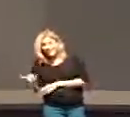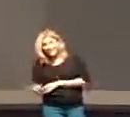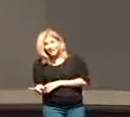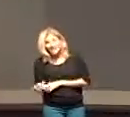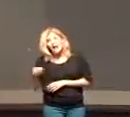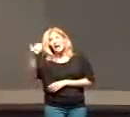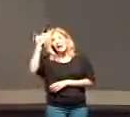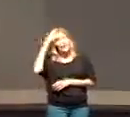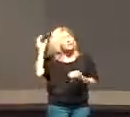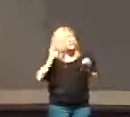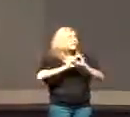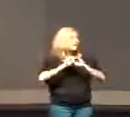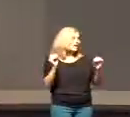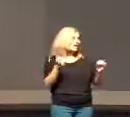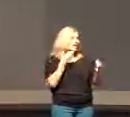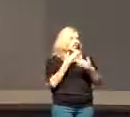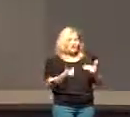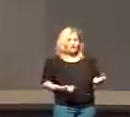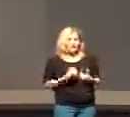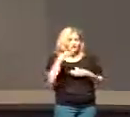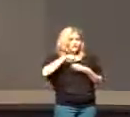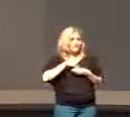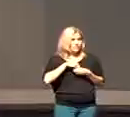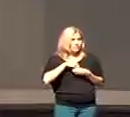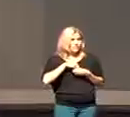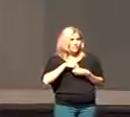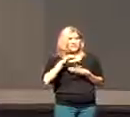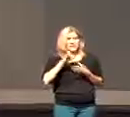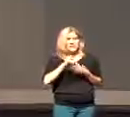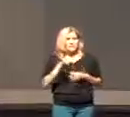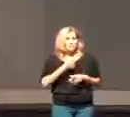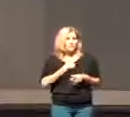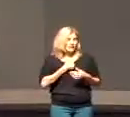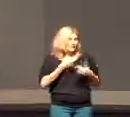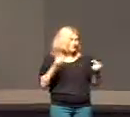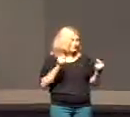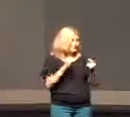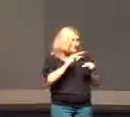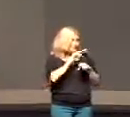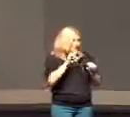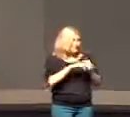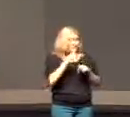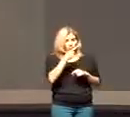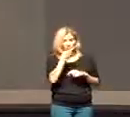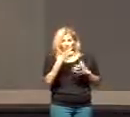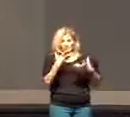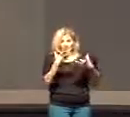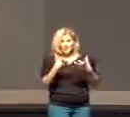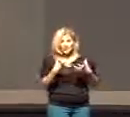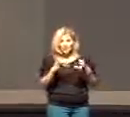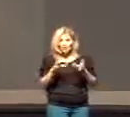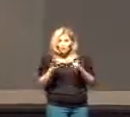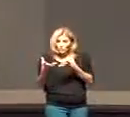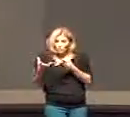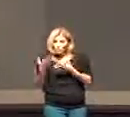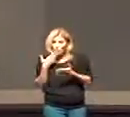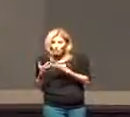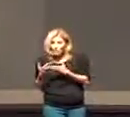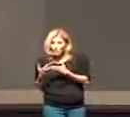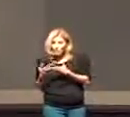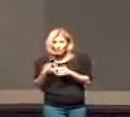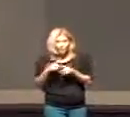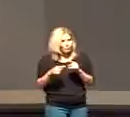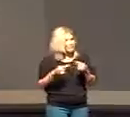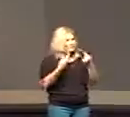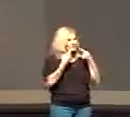I know that nothing good lives in me that is in my sinful nature for I have the desire to do what is good but I cannot